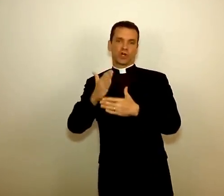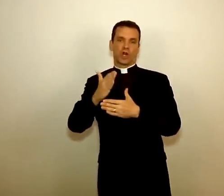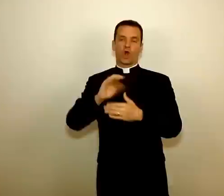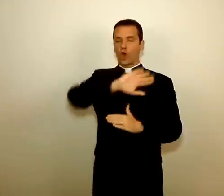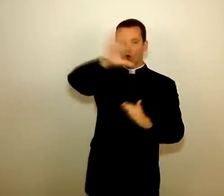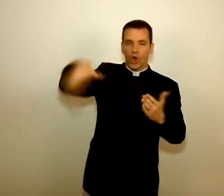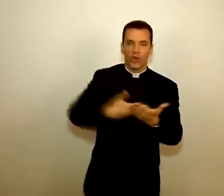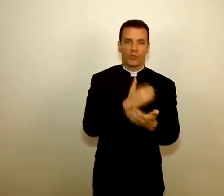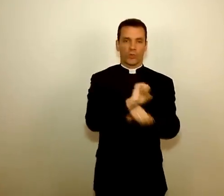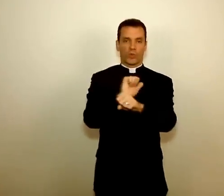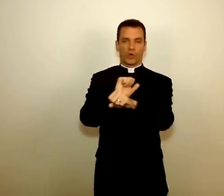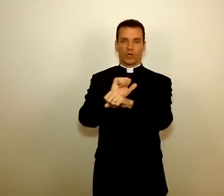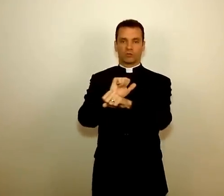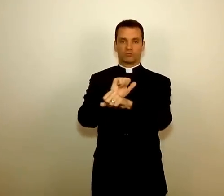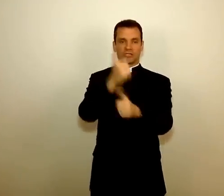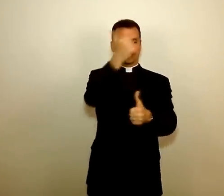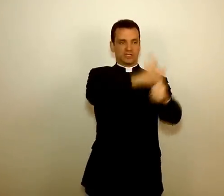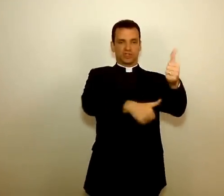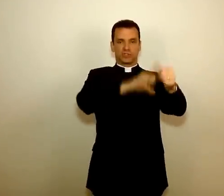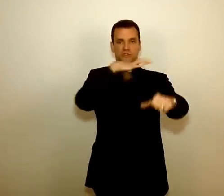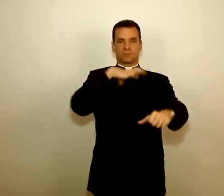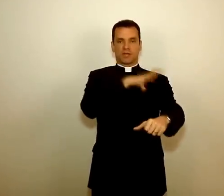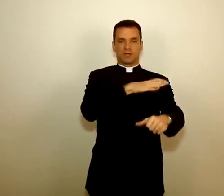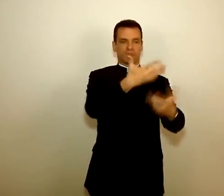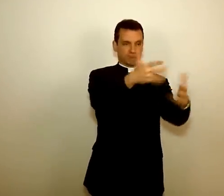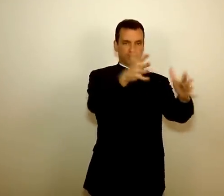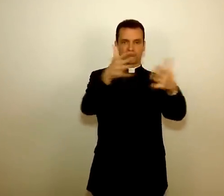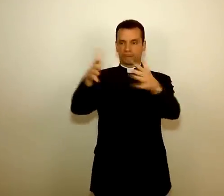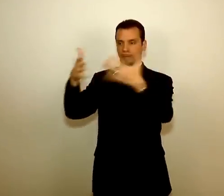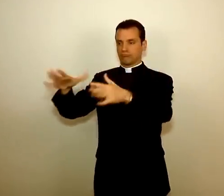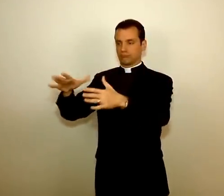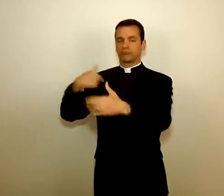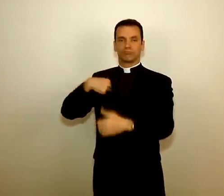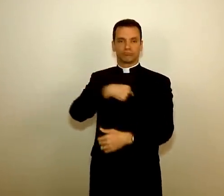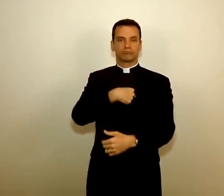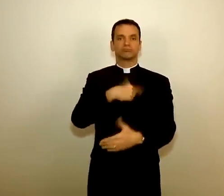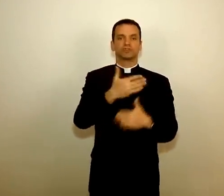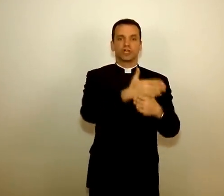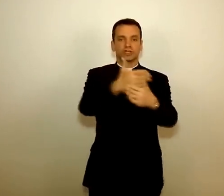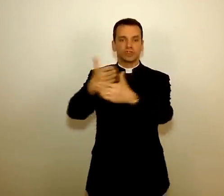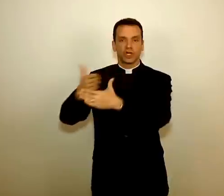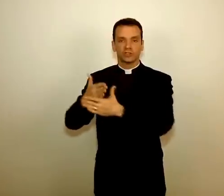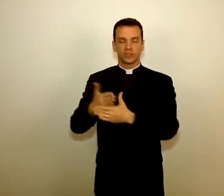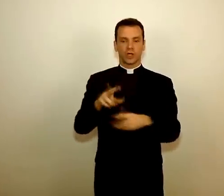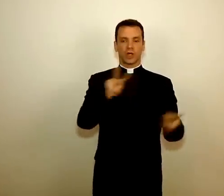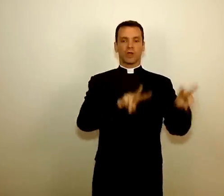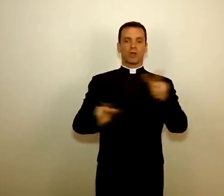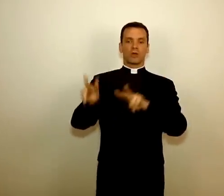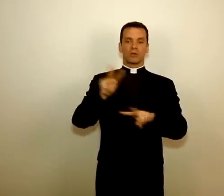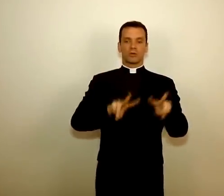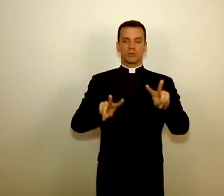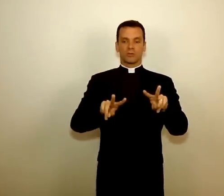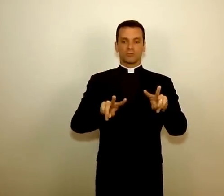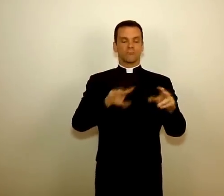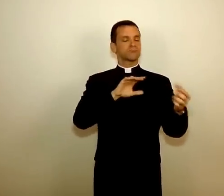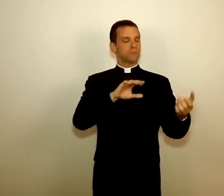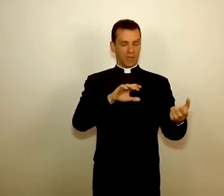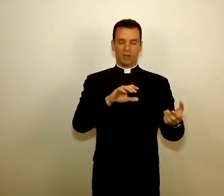and we're looking, and feedback. We're trying to share what we've done with our committee, and